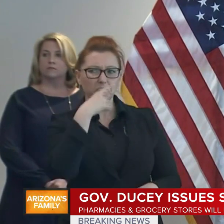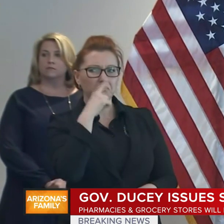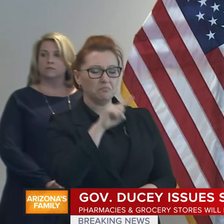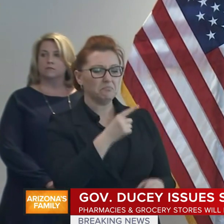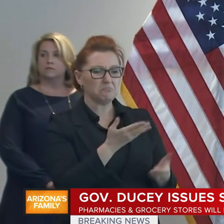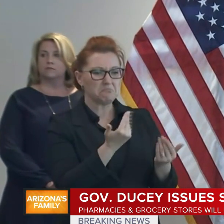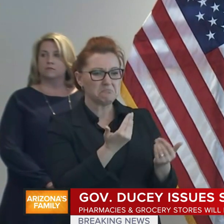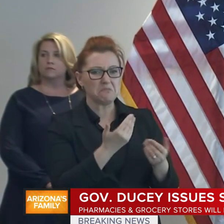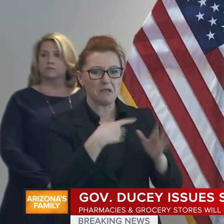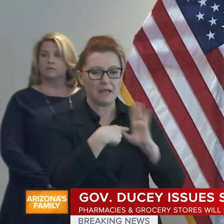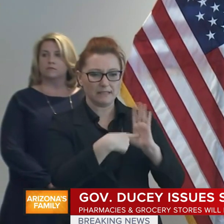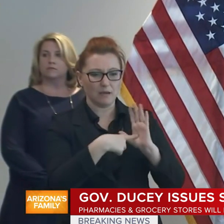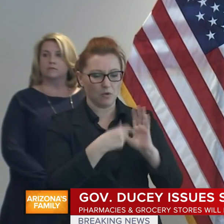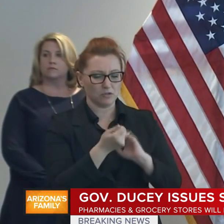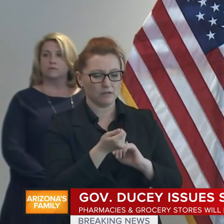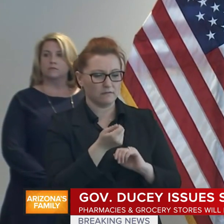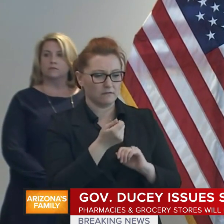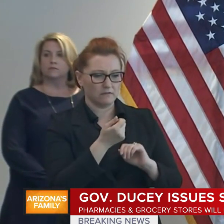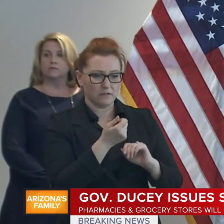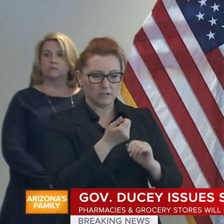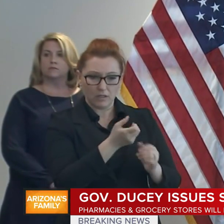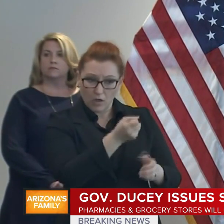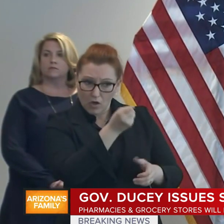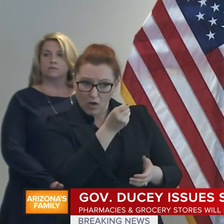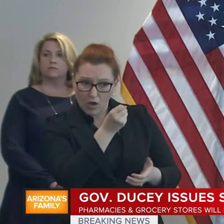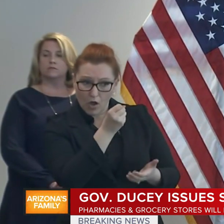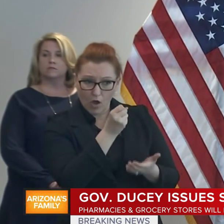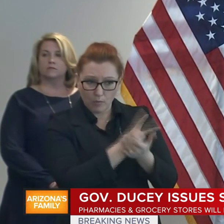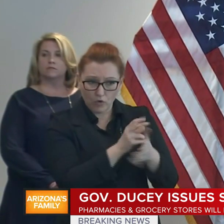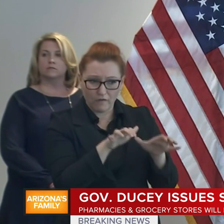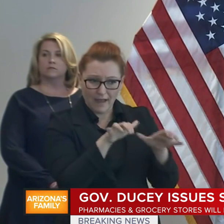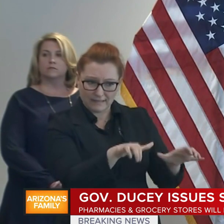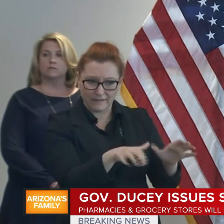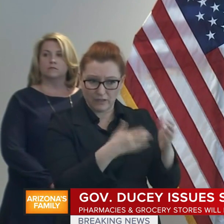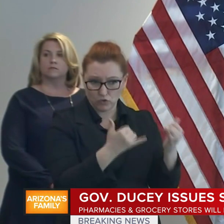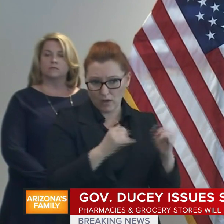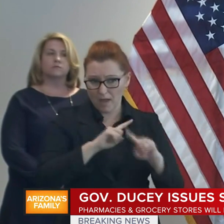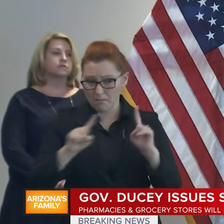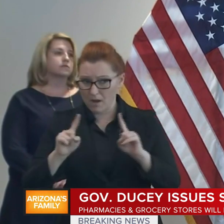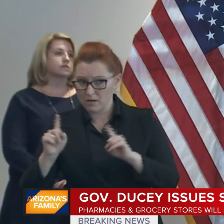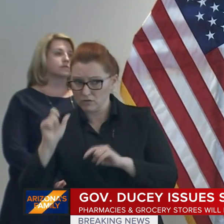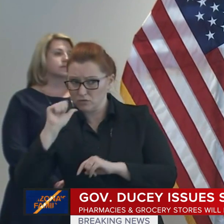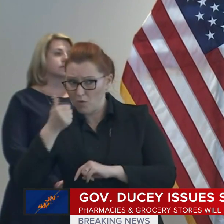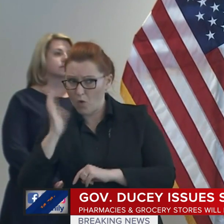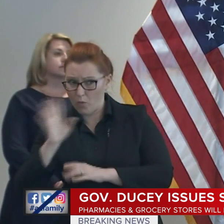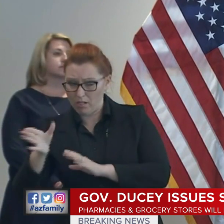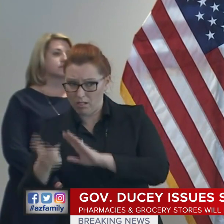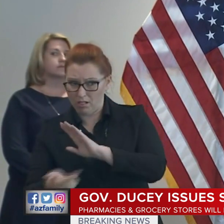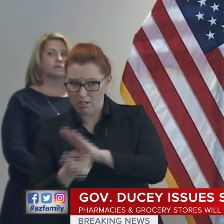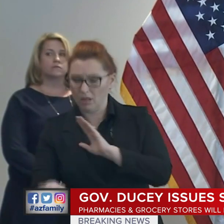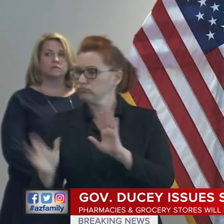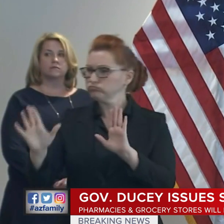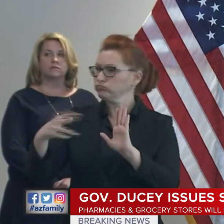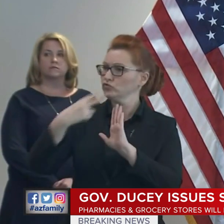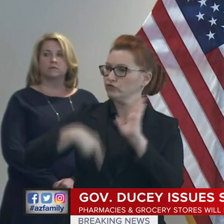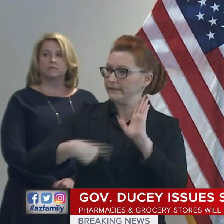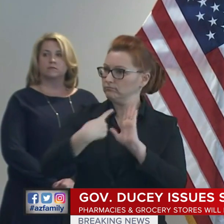of activities that would be okay today? I'm going to refer you to the order. Okay, then.